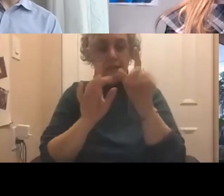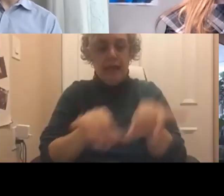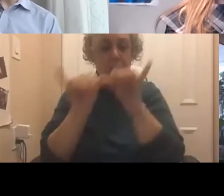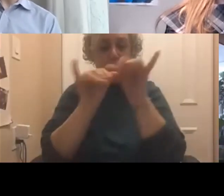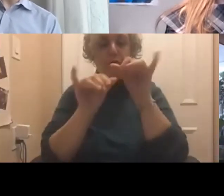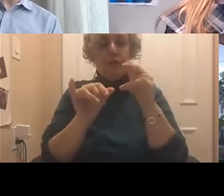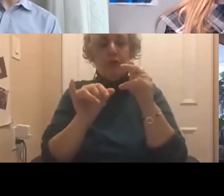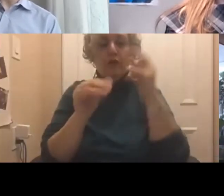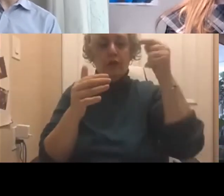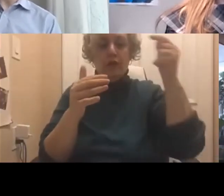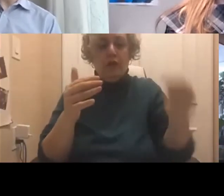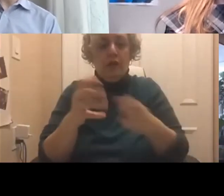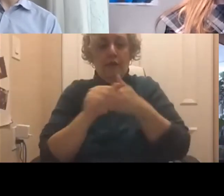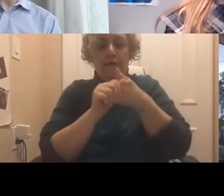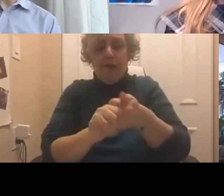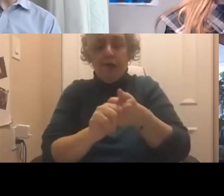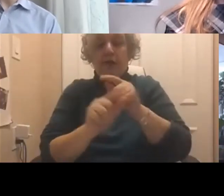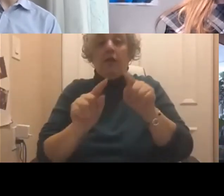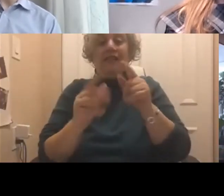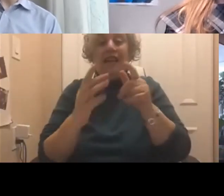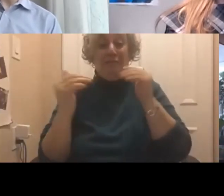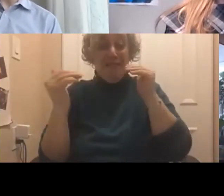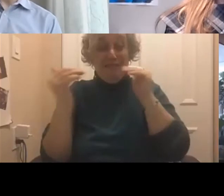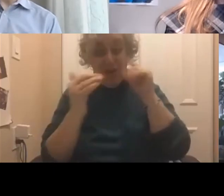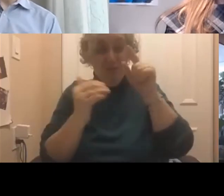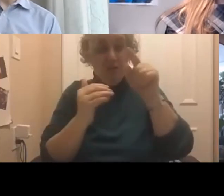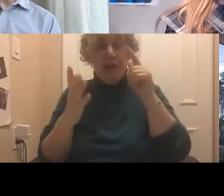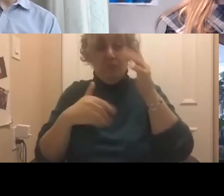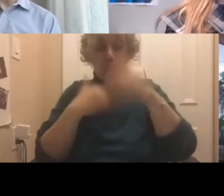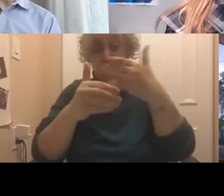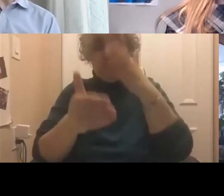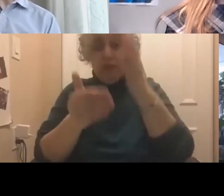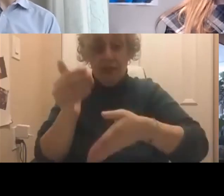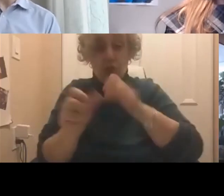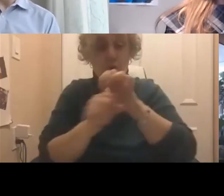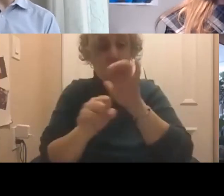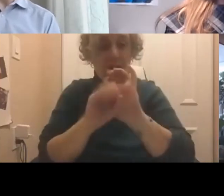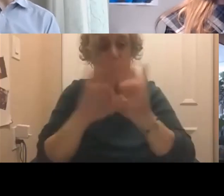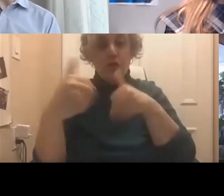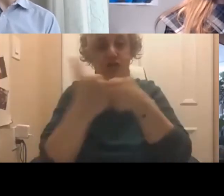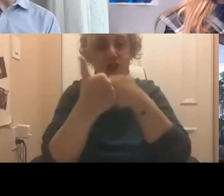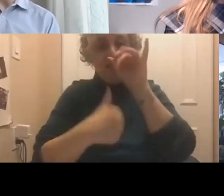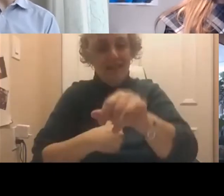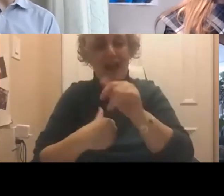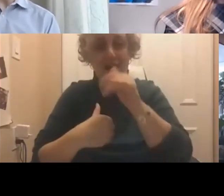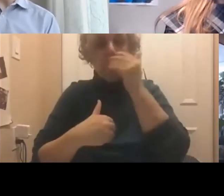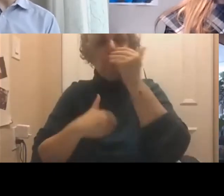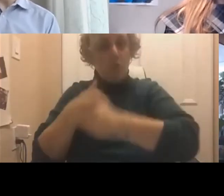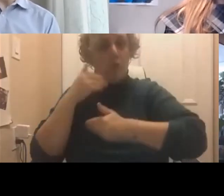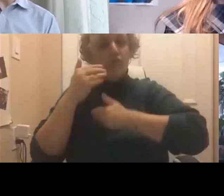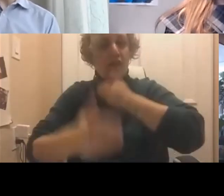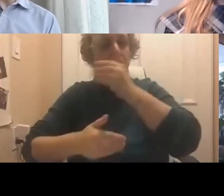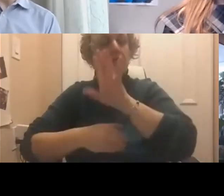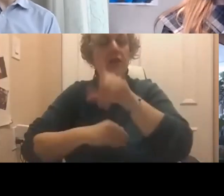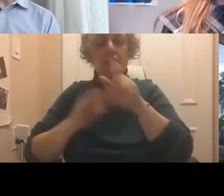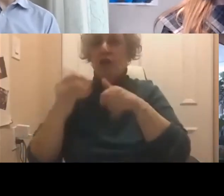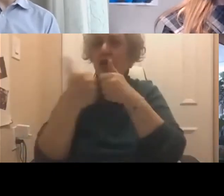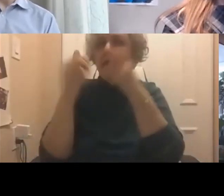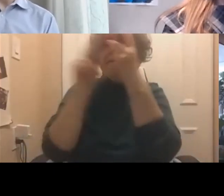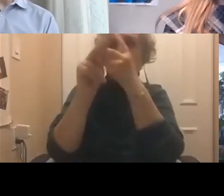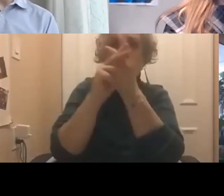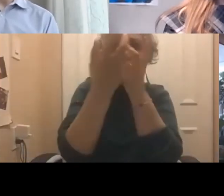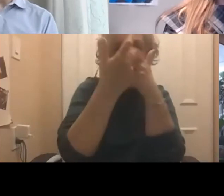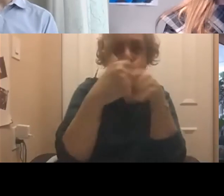equated with productivity need to be challenged at every step. And figuring out greater ways